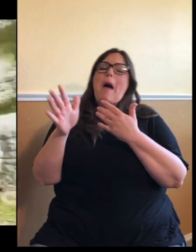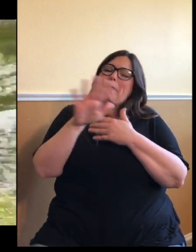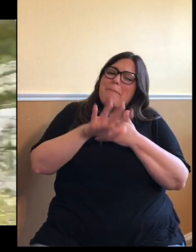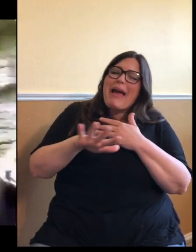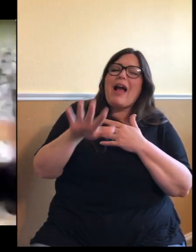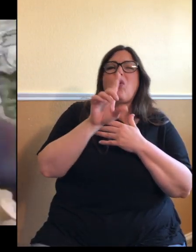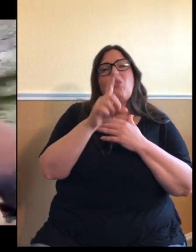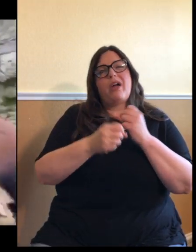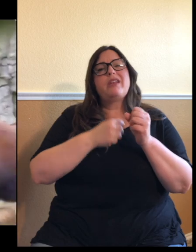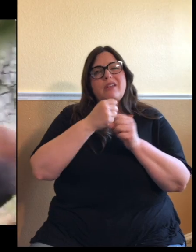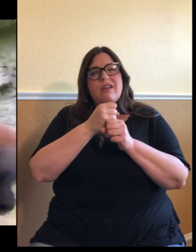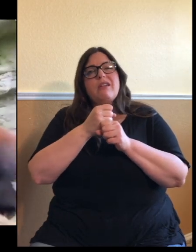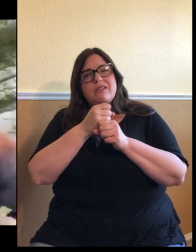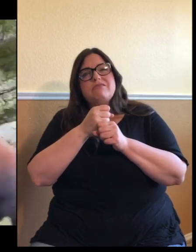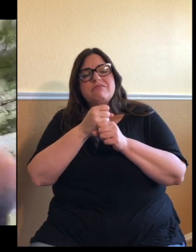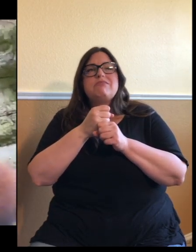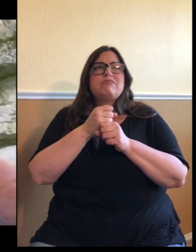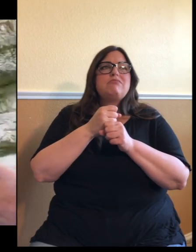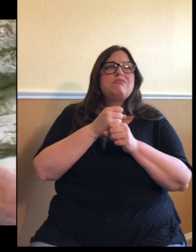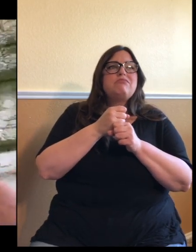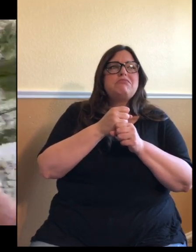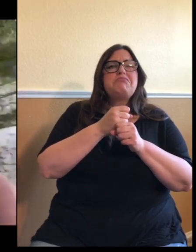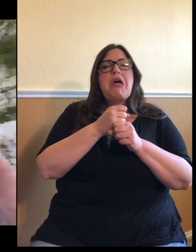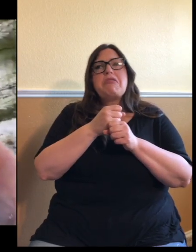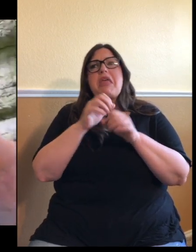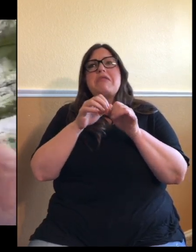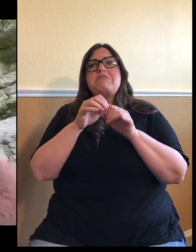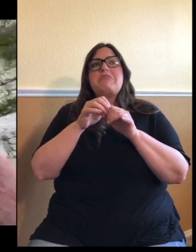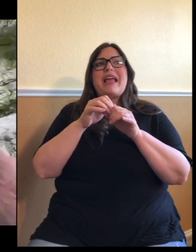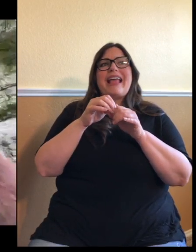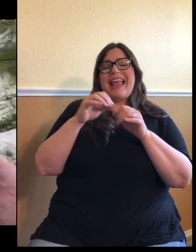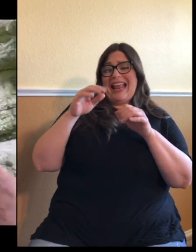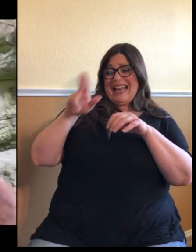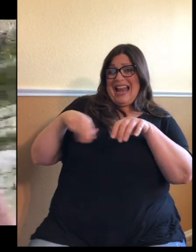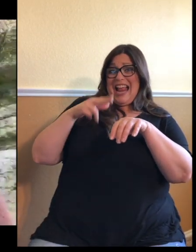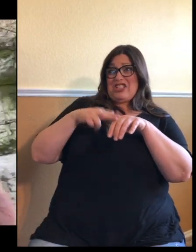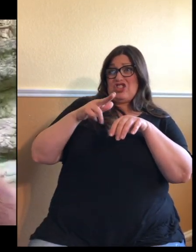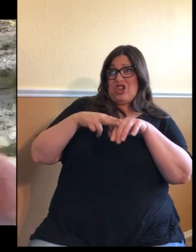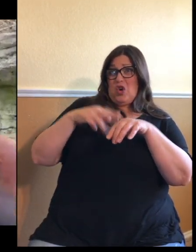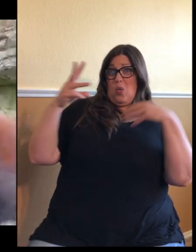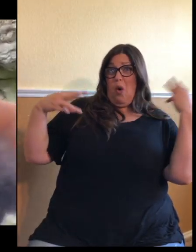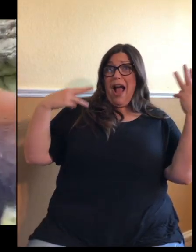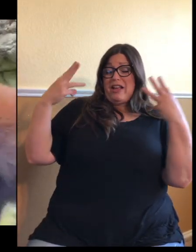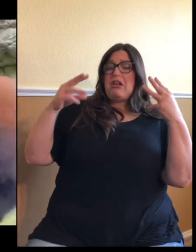stay in the wild. They stay up to about a year, but they can leave before then.